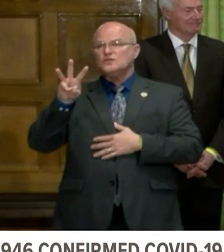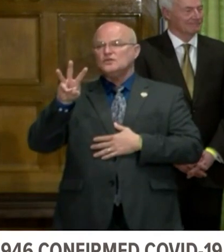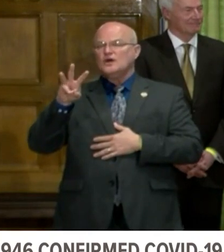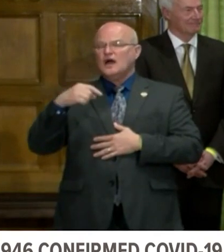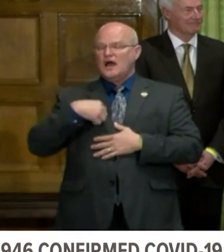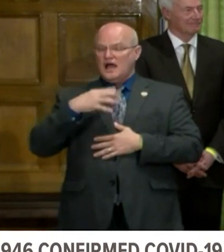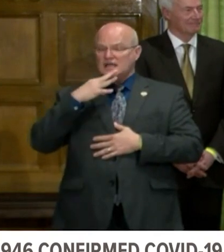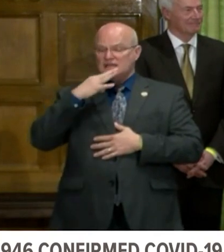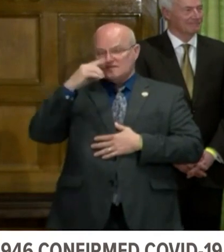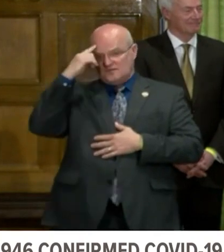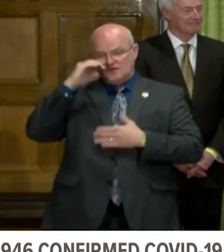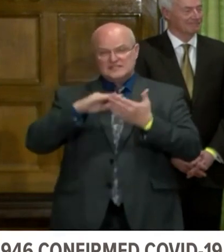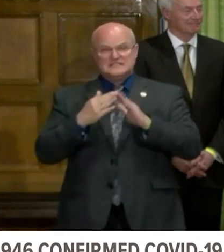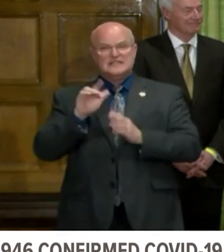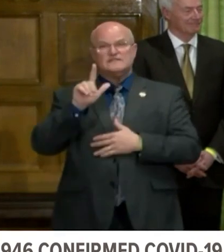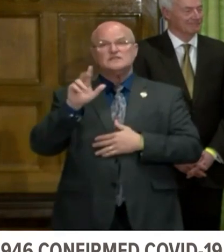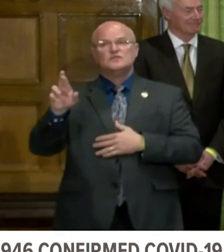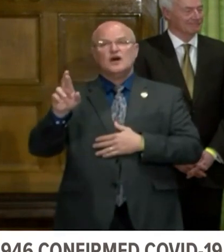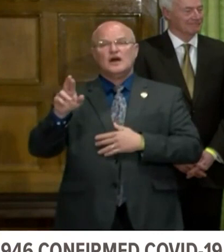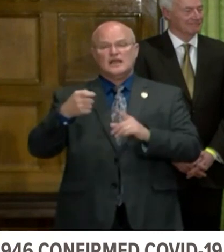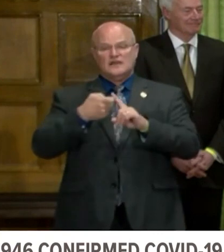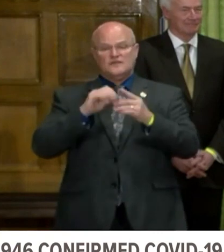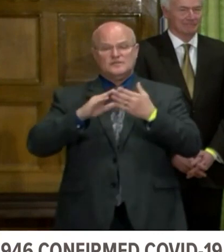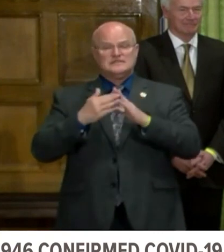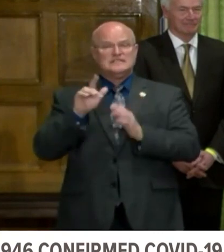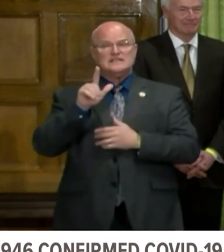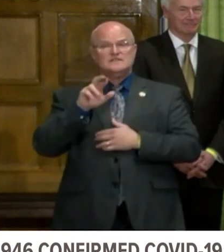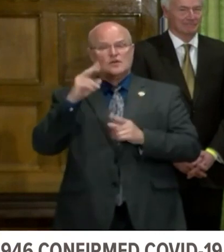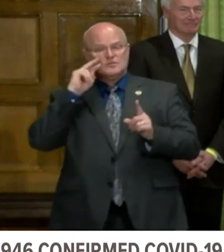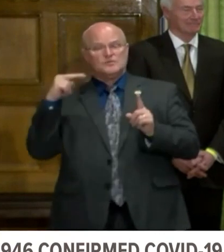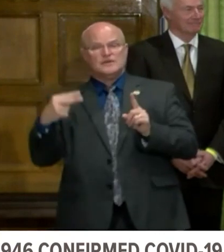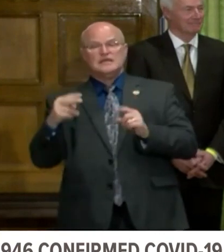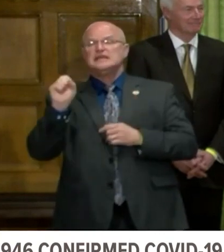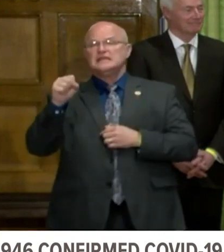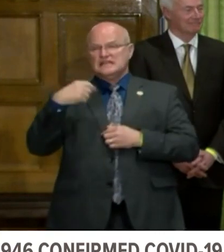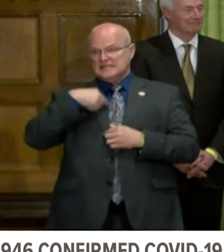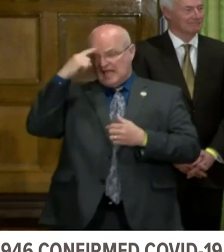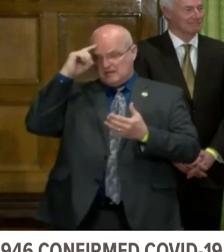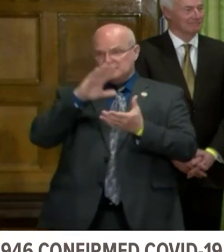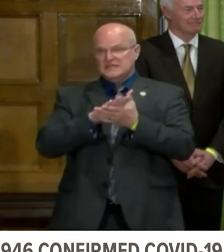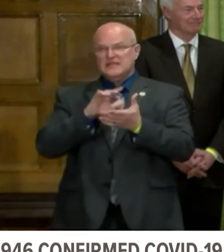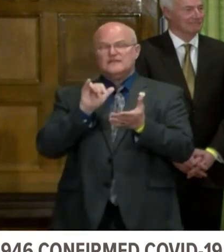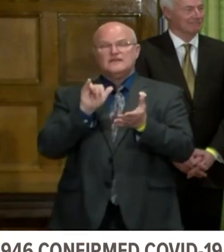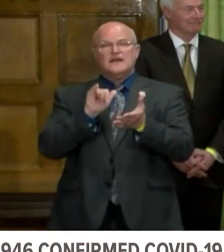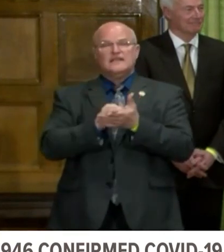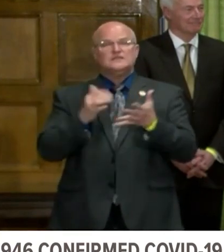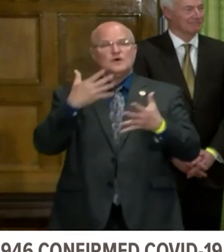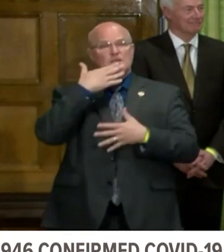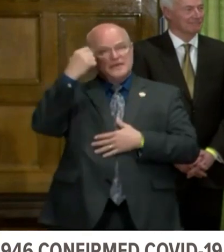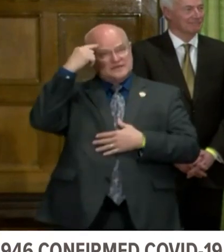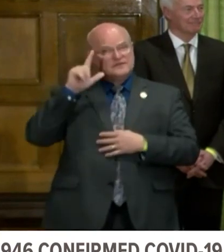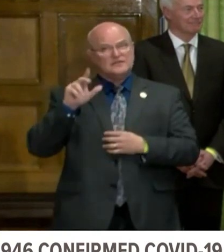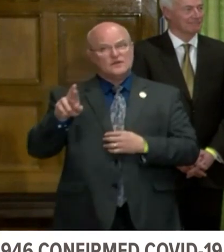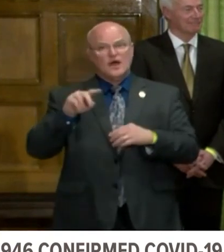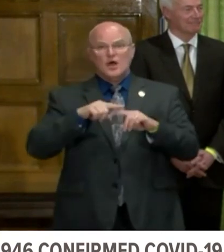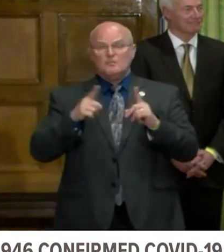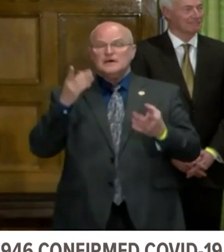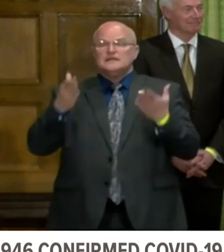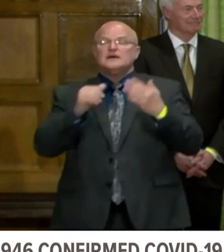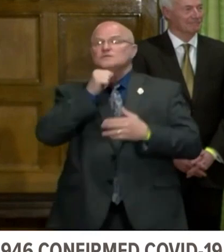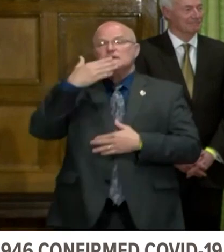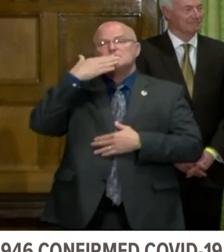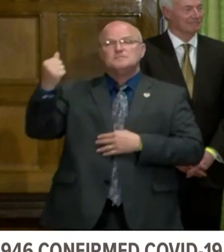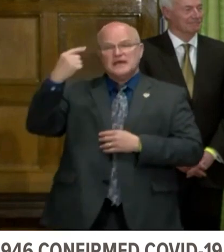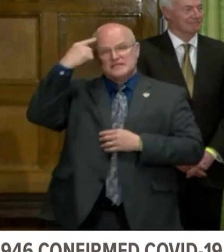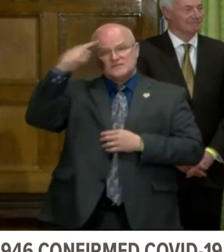I speak for the city of Little Rock, and from the city of Little Rock's perspective, yes, I believe that is what's best for Little Rock, but that may not be